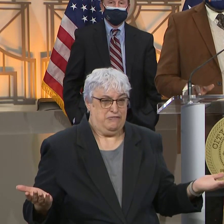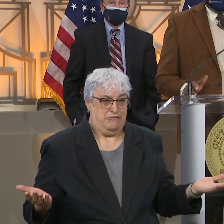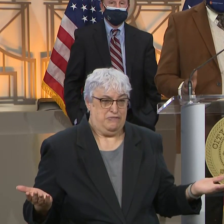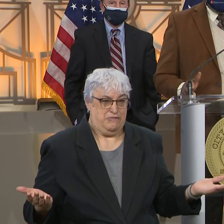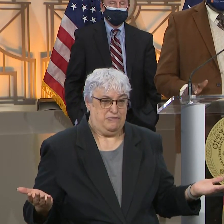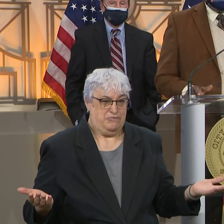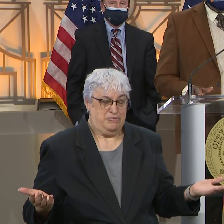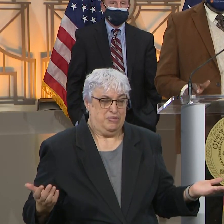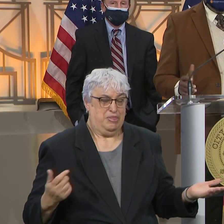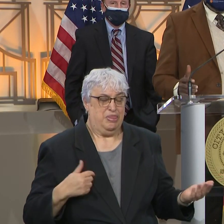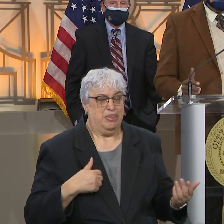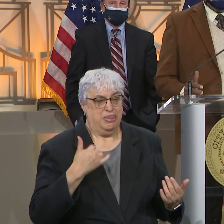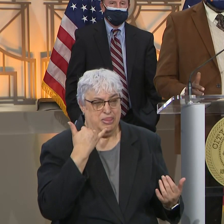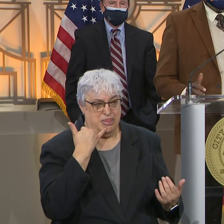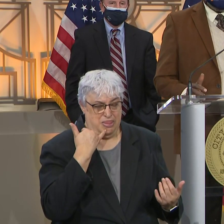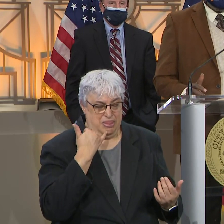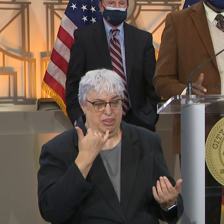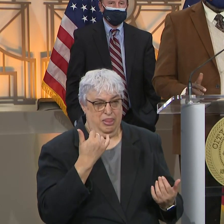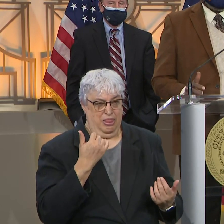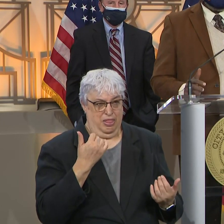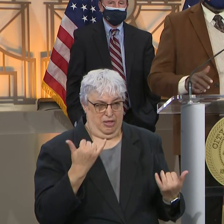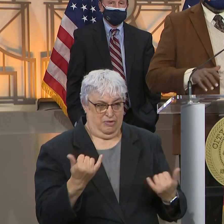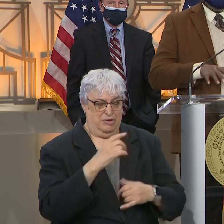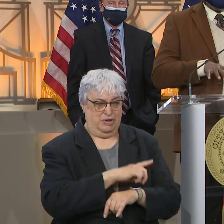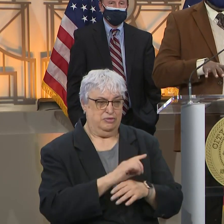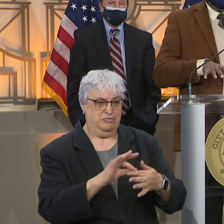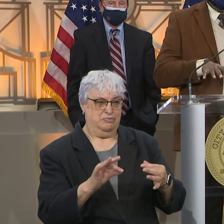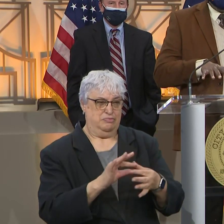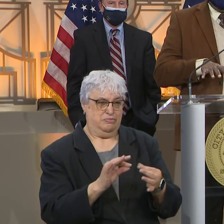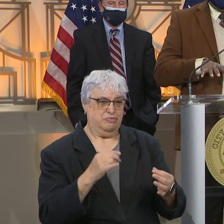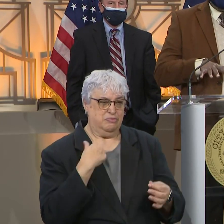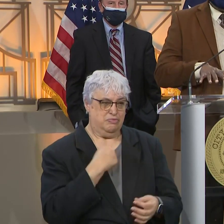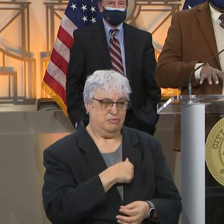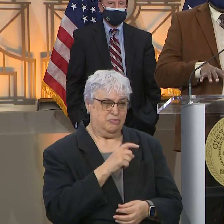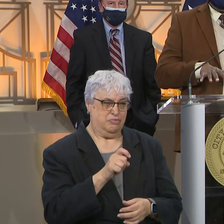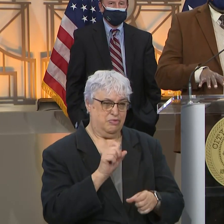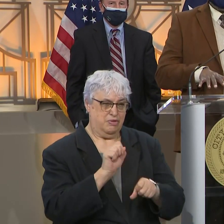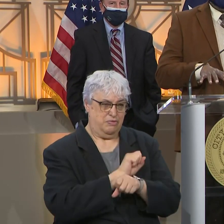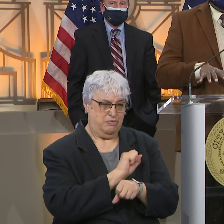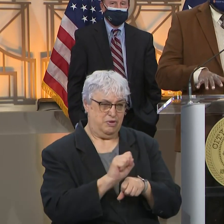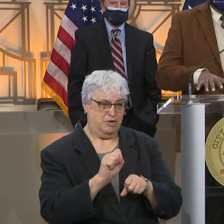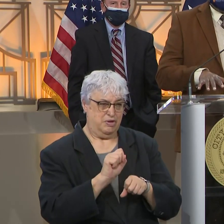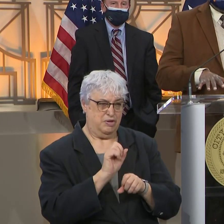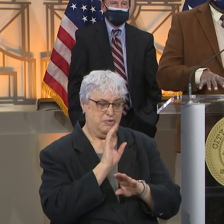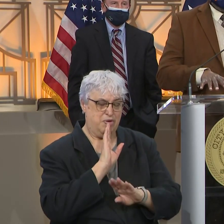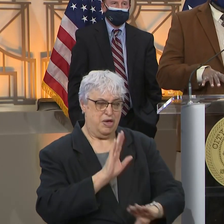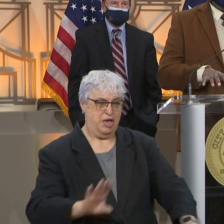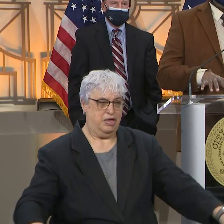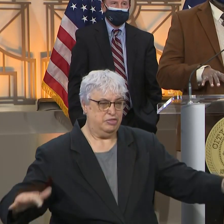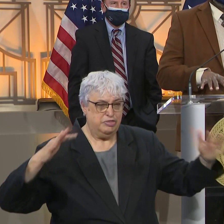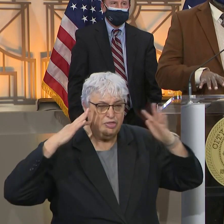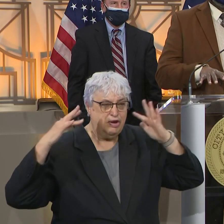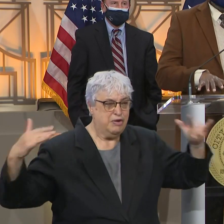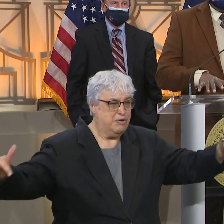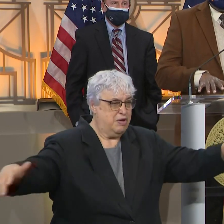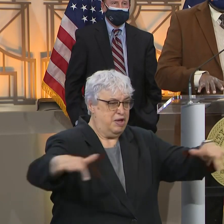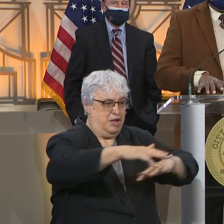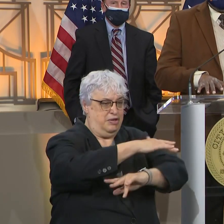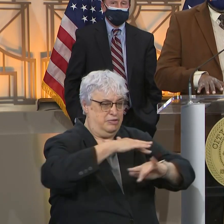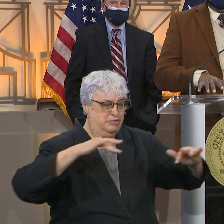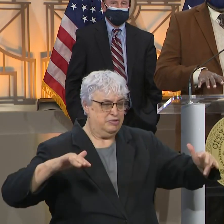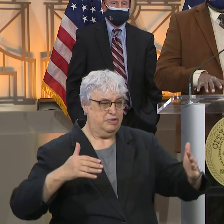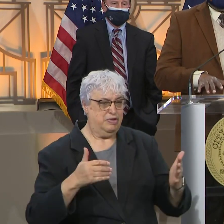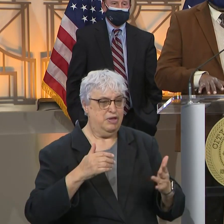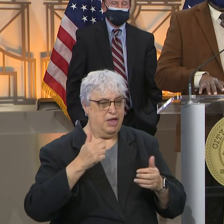I was on a call today and one of the statements that I made is that we need to kind of work to quiet the noise. Everybody knew